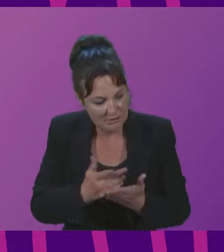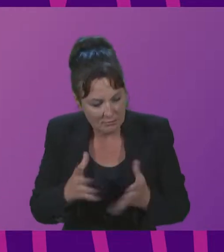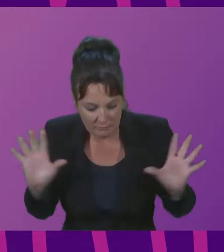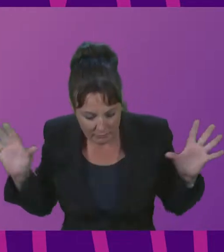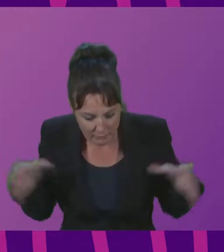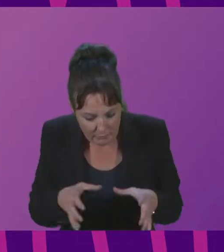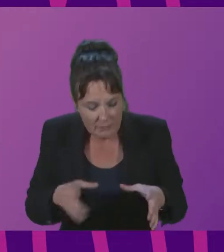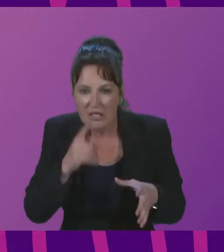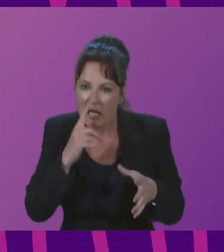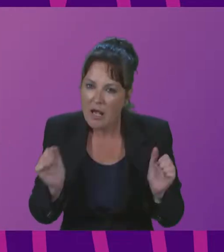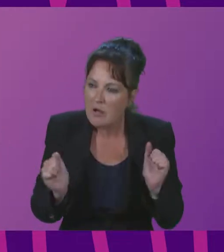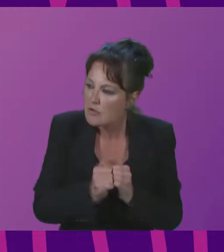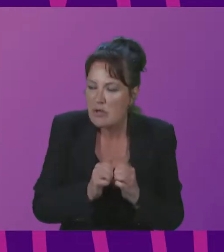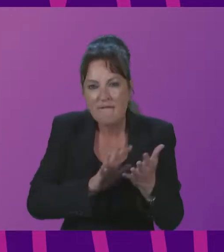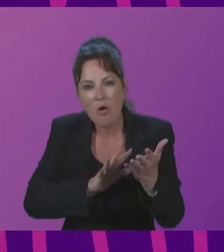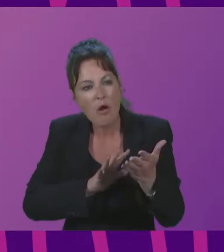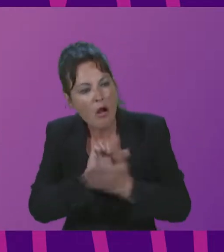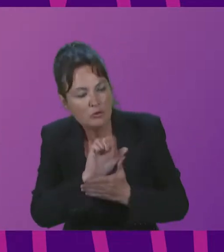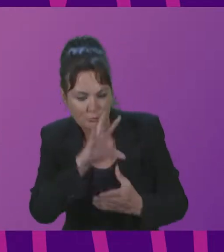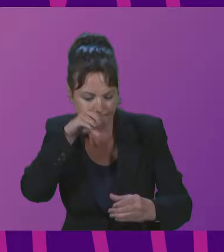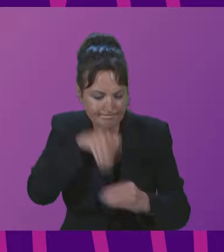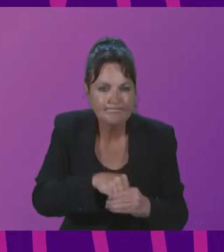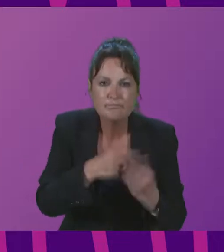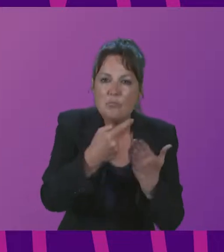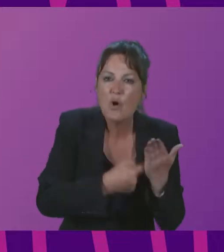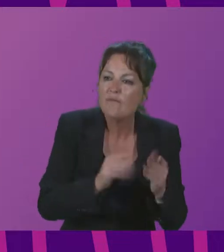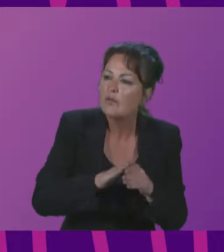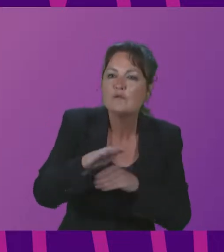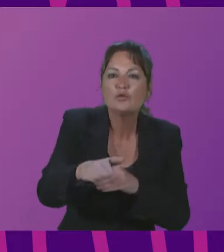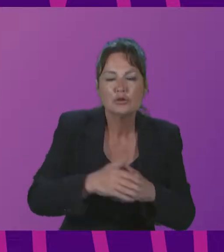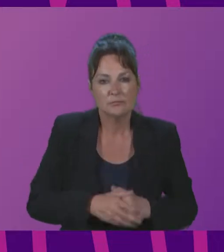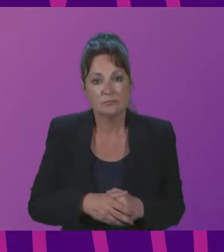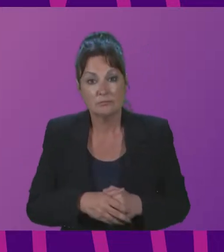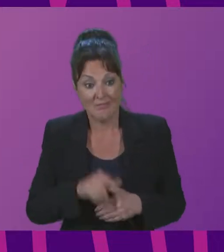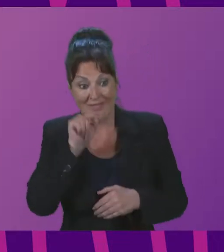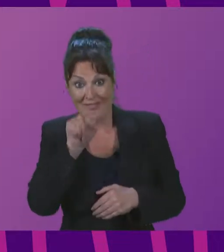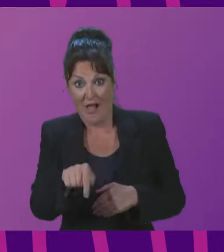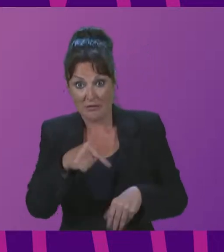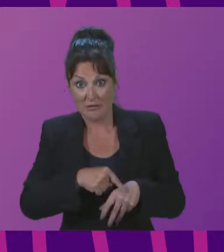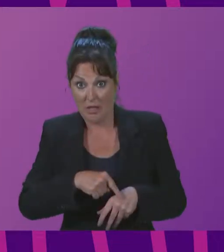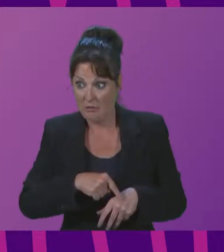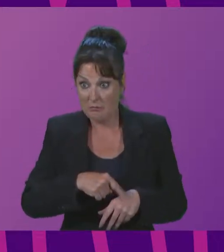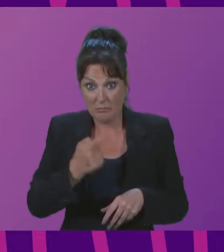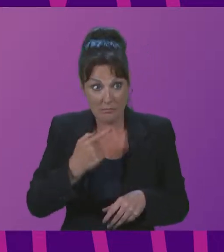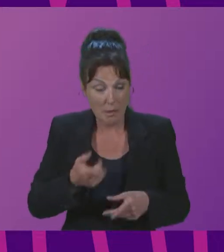in future actions for sustainable development. On this occasion, ministers of culture from around the world will